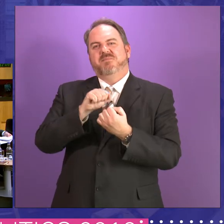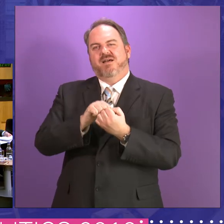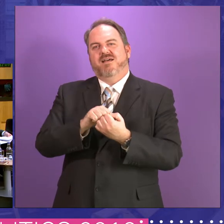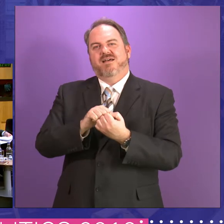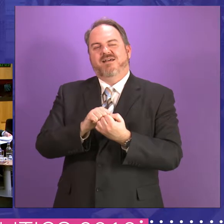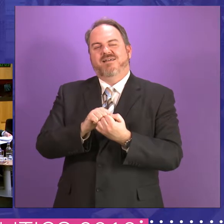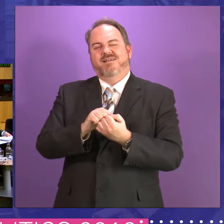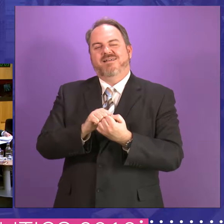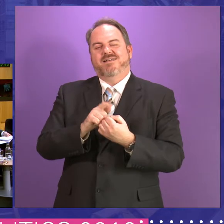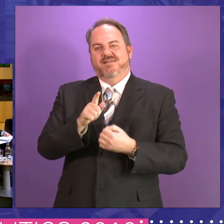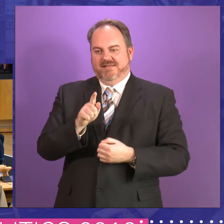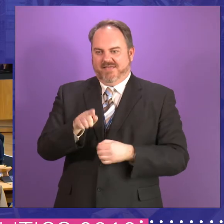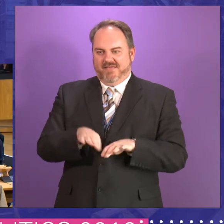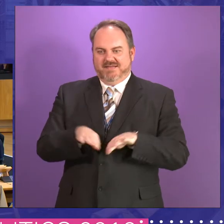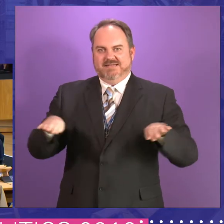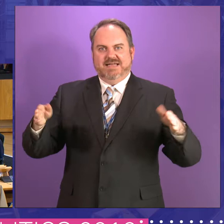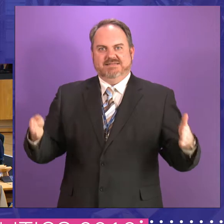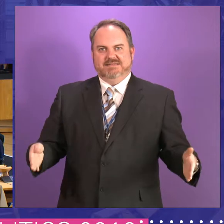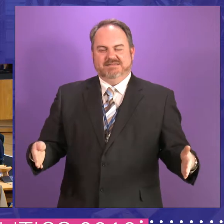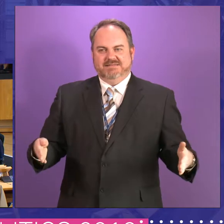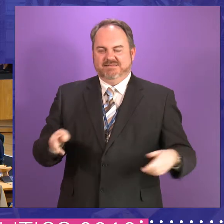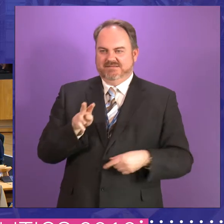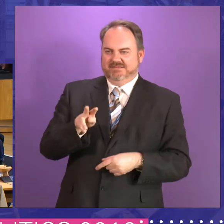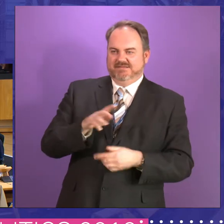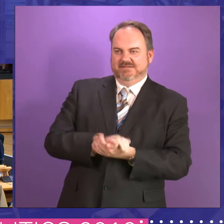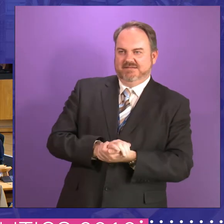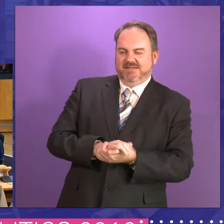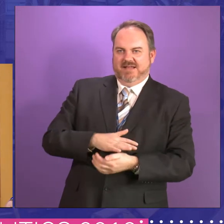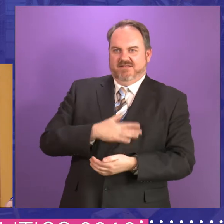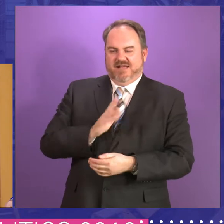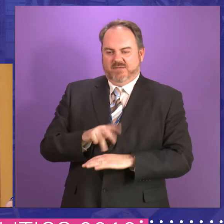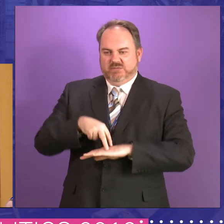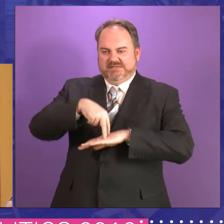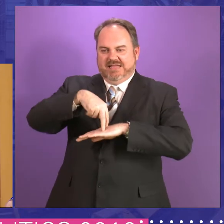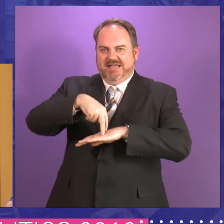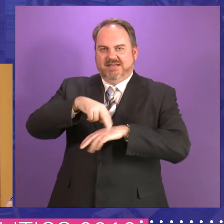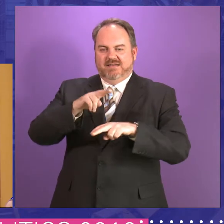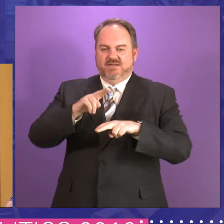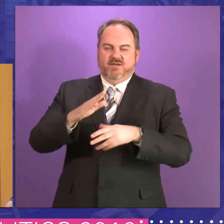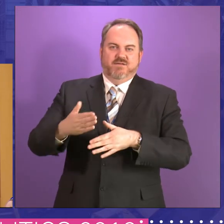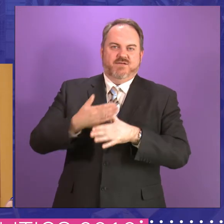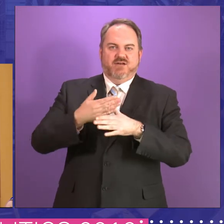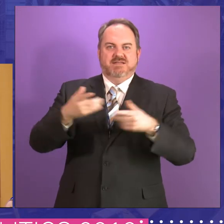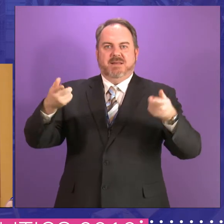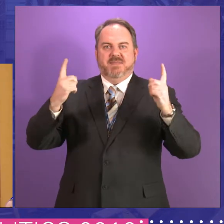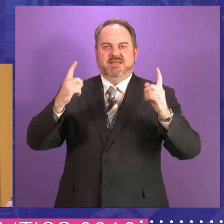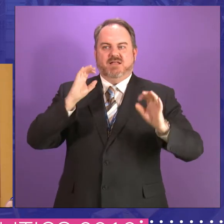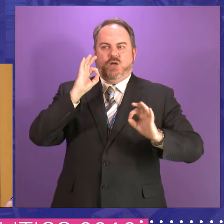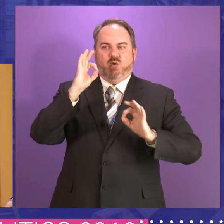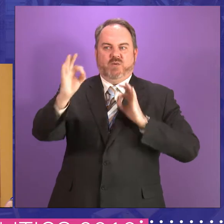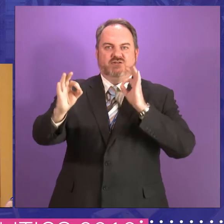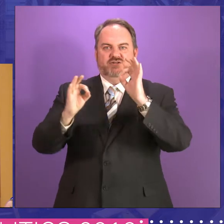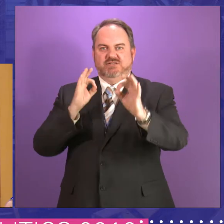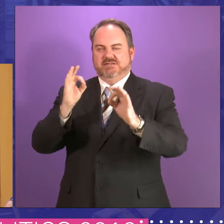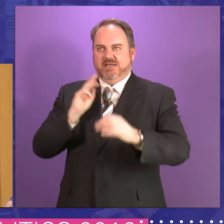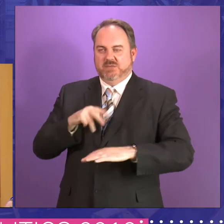at that desk there and I, I think of how I would have to stand up at first minister's questions. I had to try and ask the questions and,